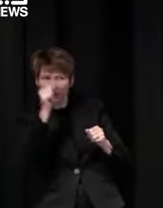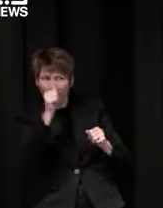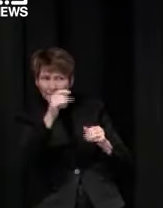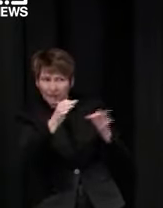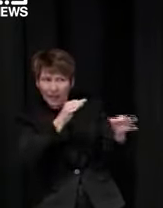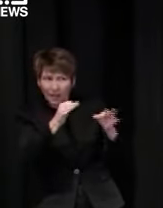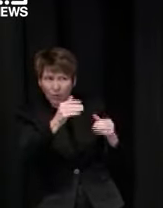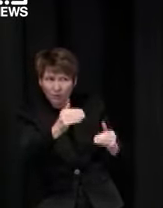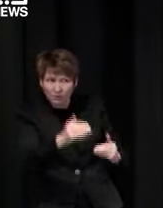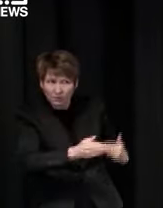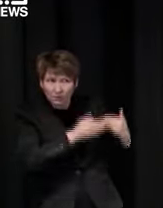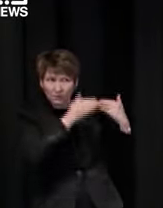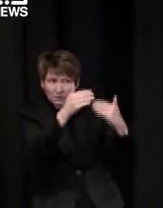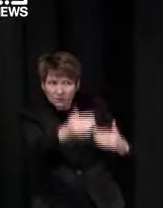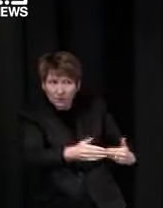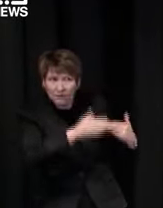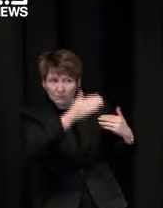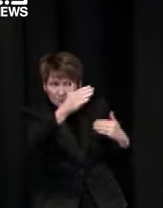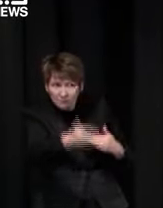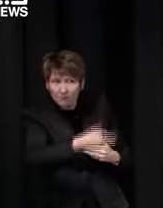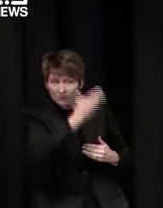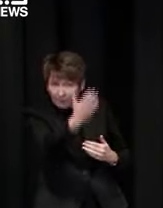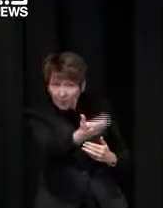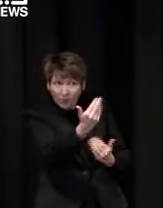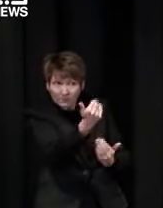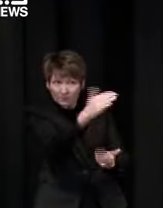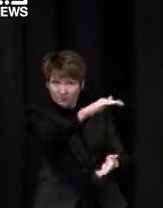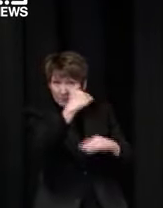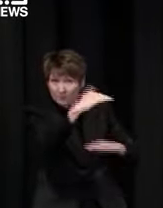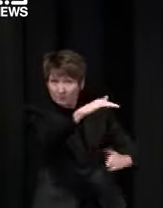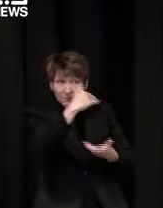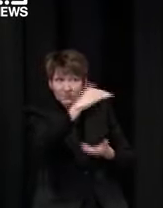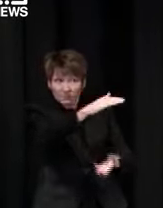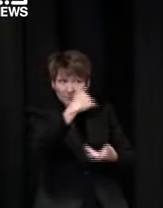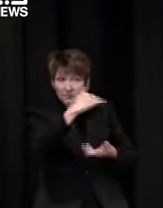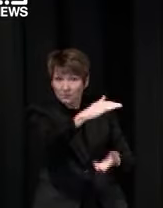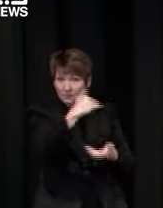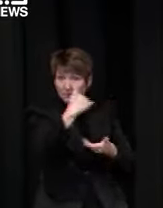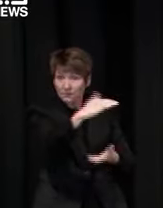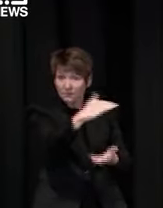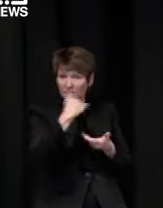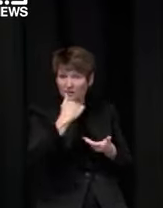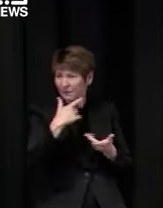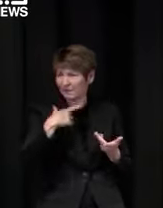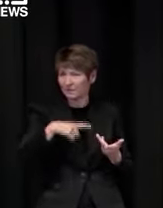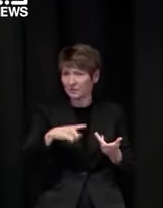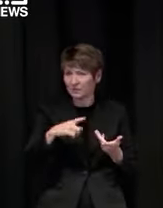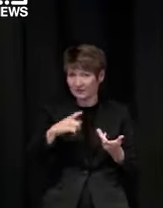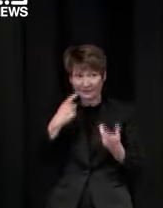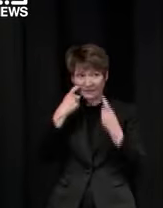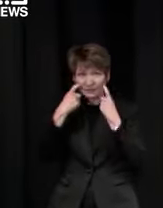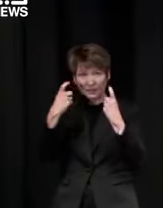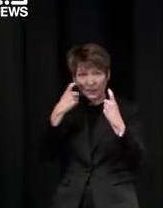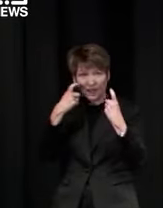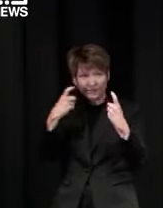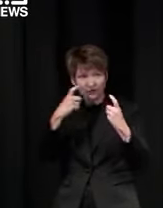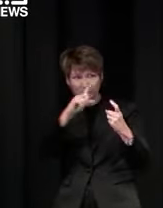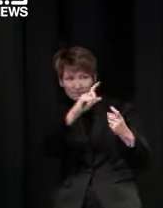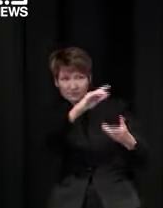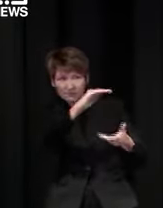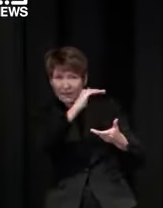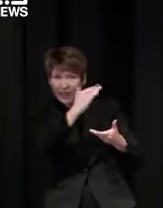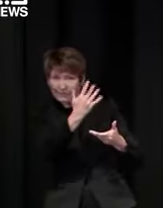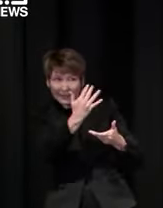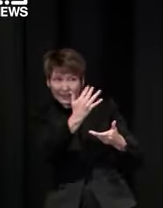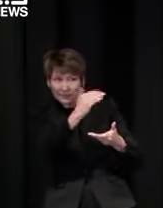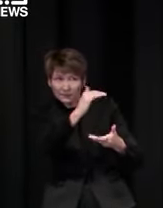second doses than you had planned is probably the better way to put it more second doses than you had originally planned and that stock is not replaced then you're going to run out of